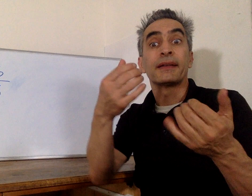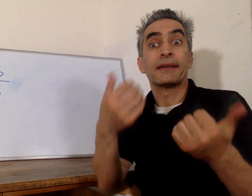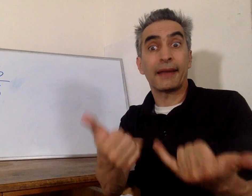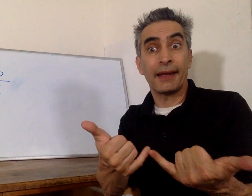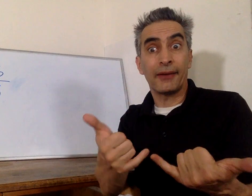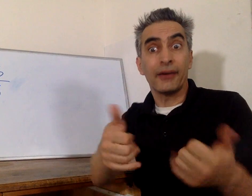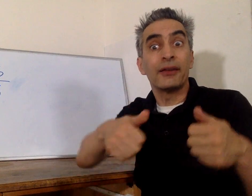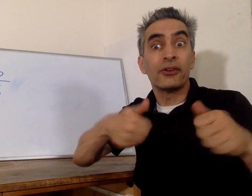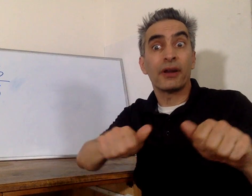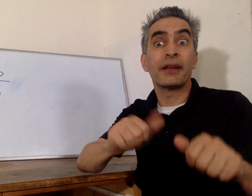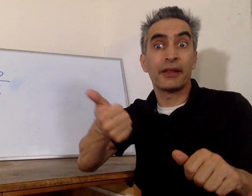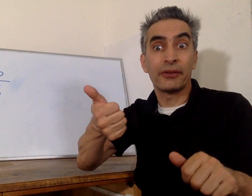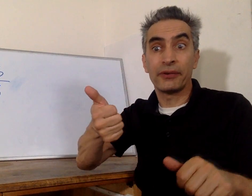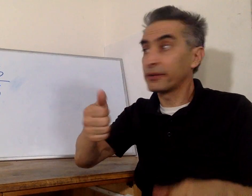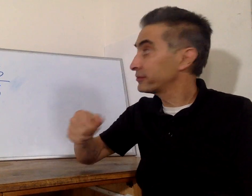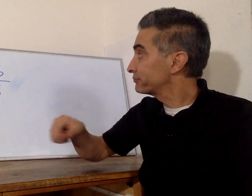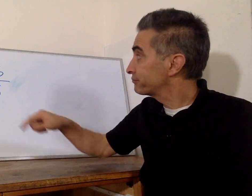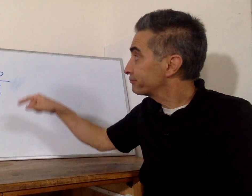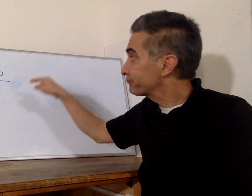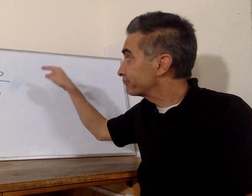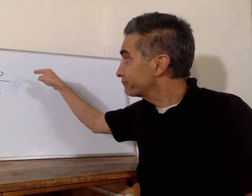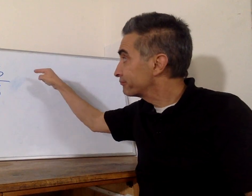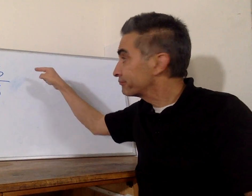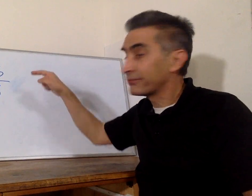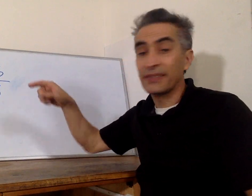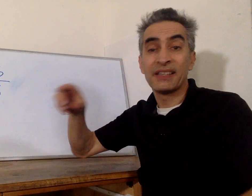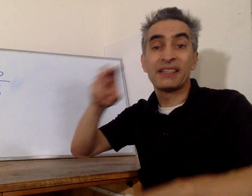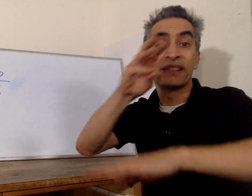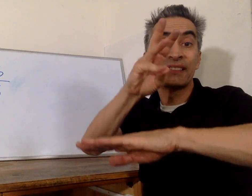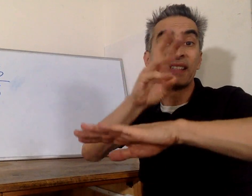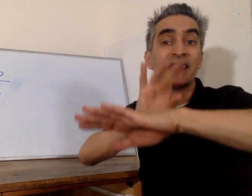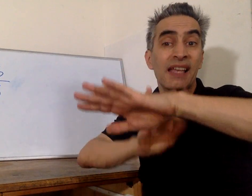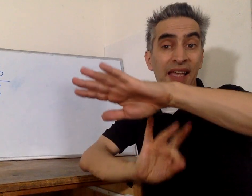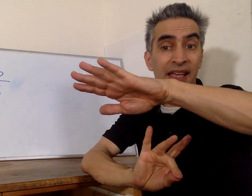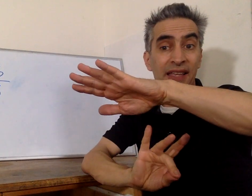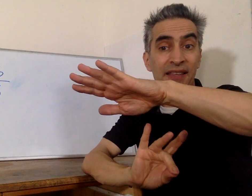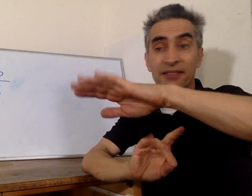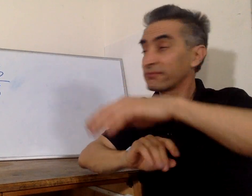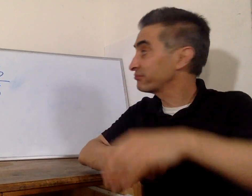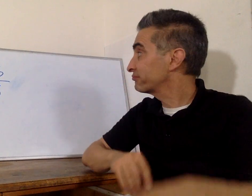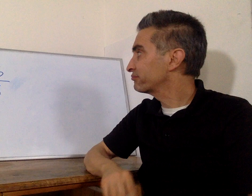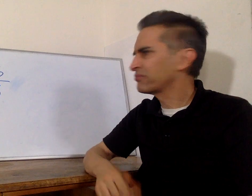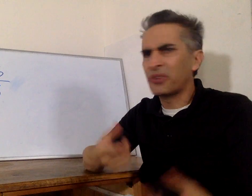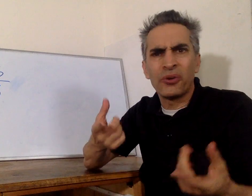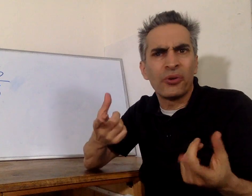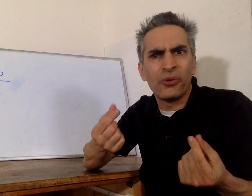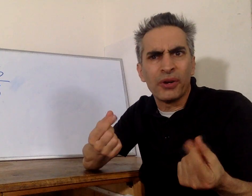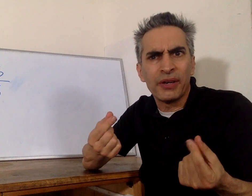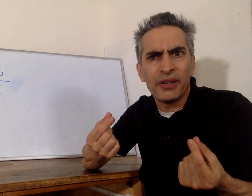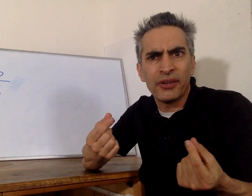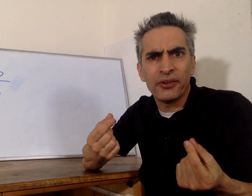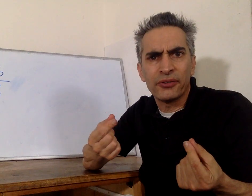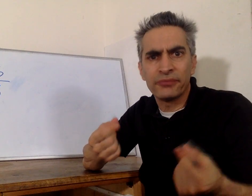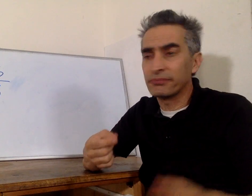Now, let's try another one. Six eighths. What are we going to do?